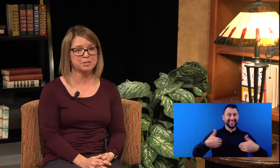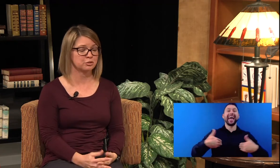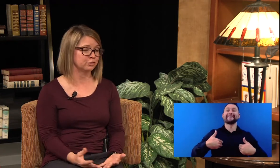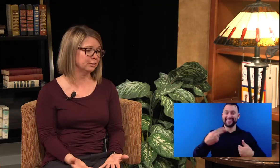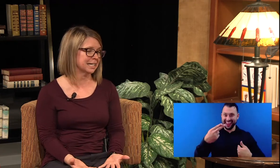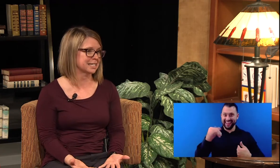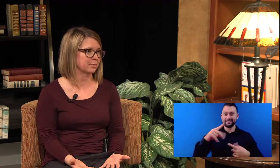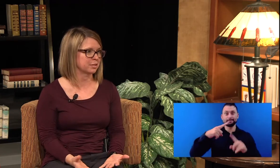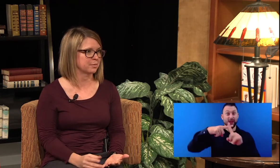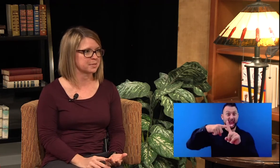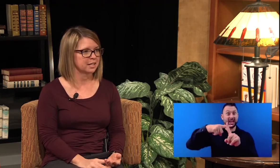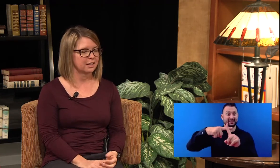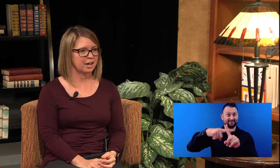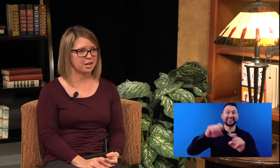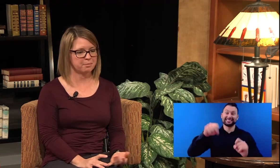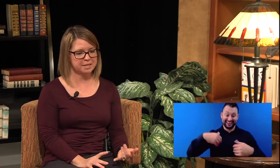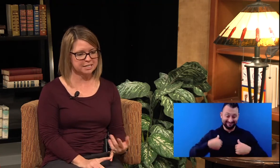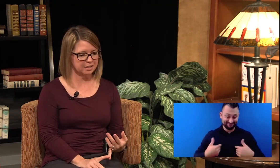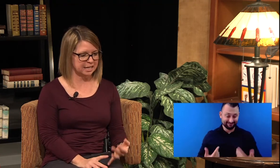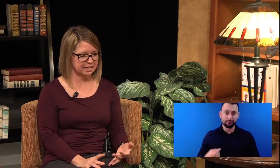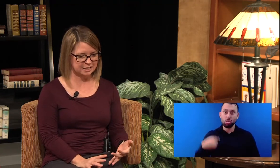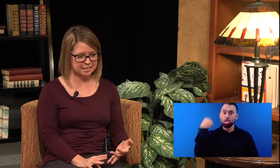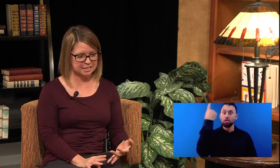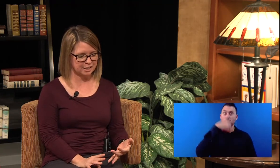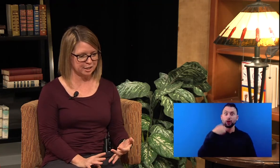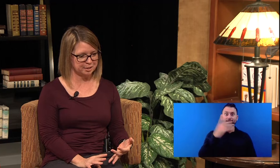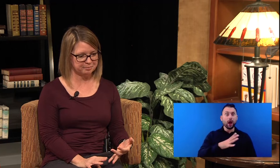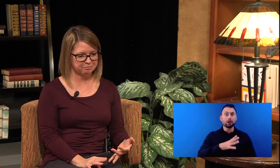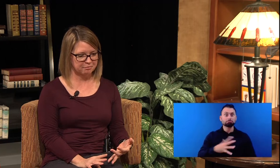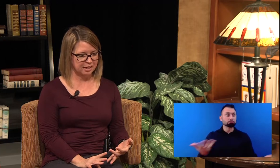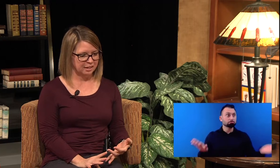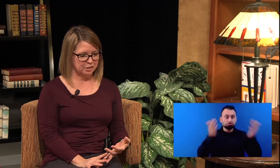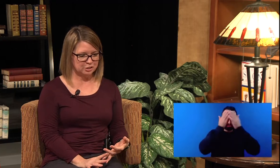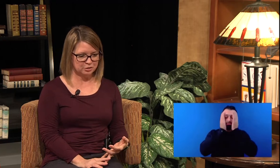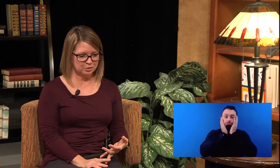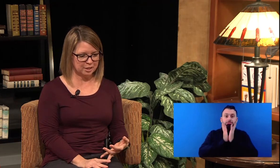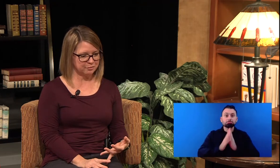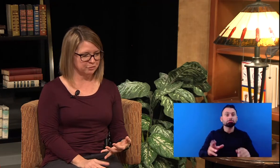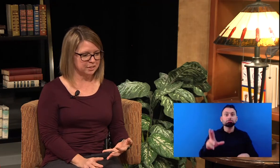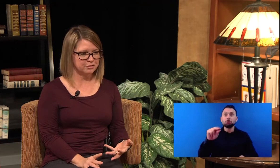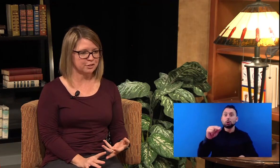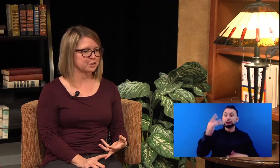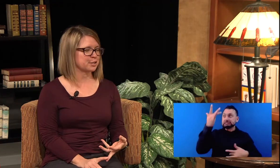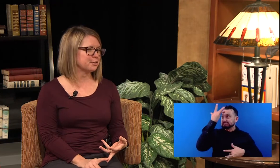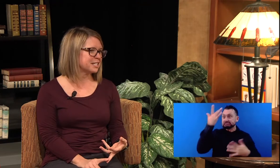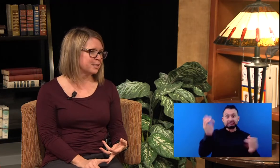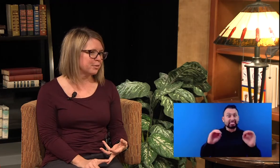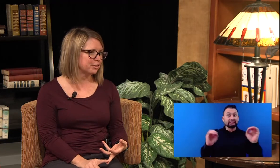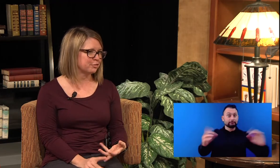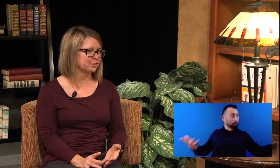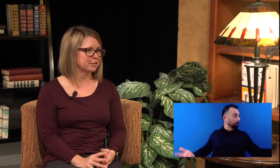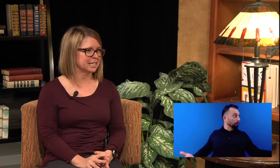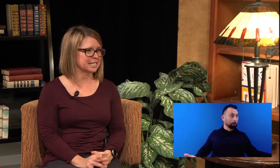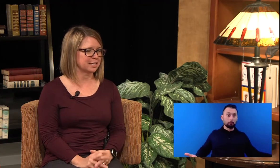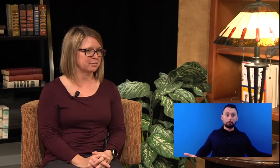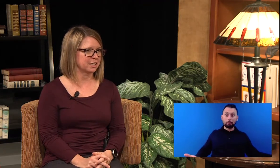they're flu-like symptoms, um, muscle aches, um, you have a fever. So those typical flu-like symptoms,